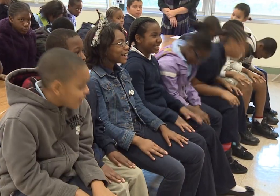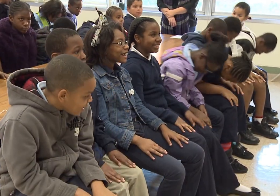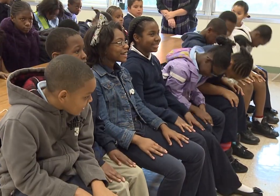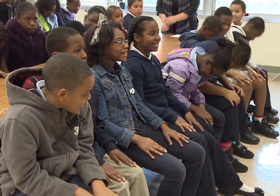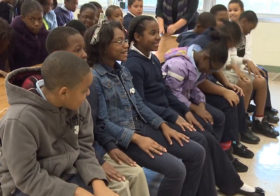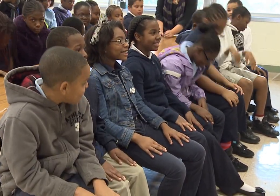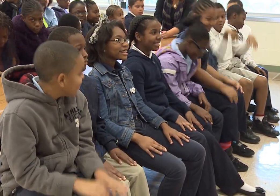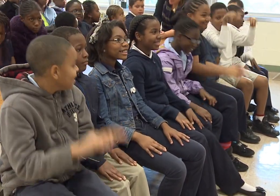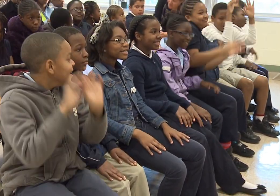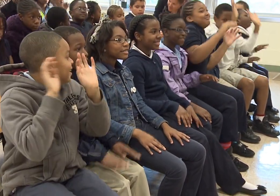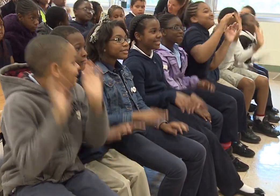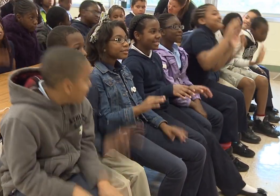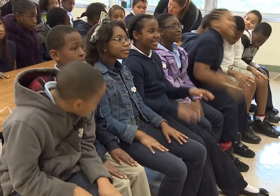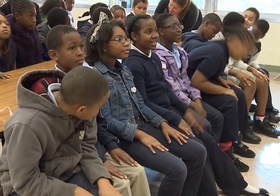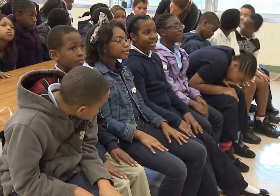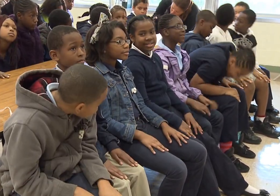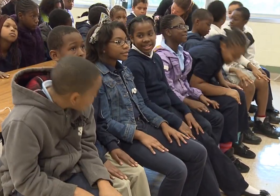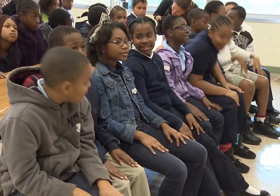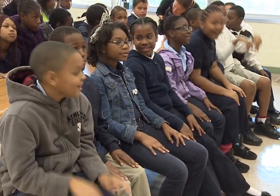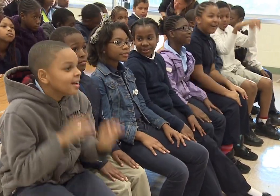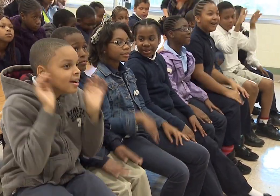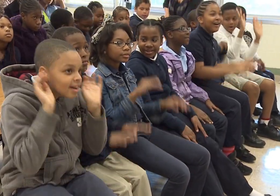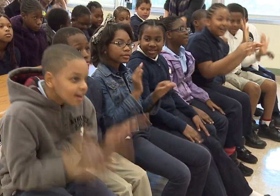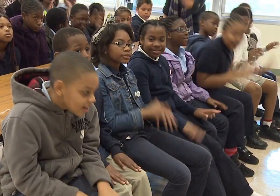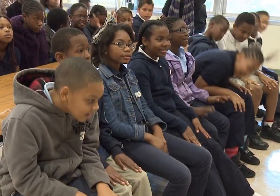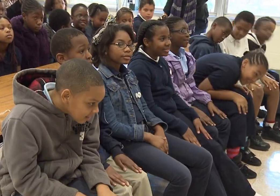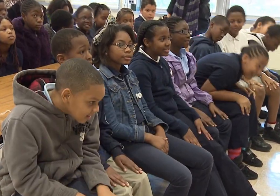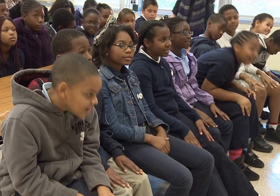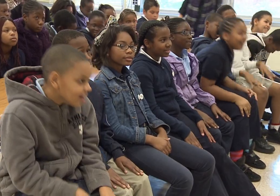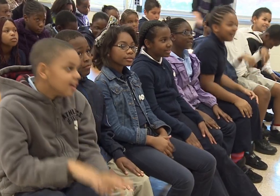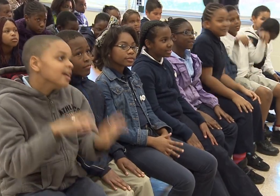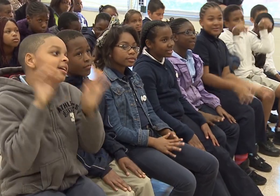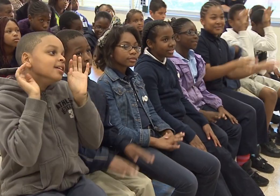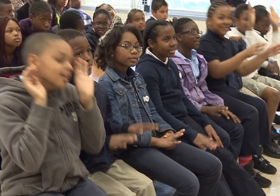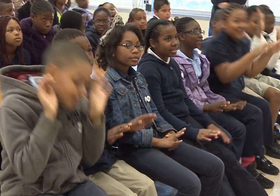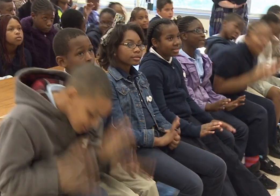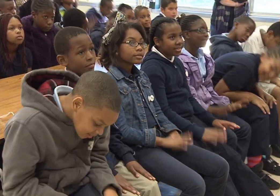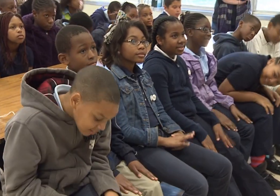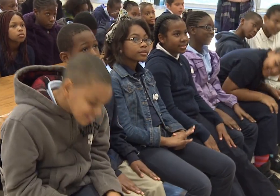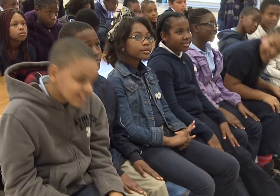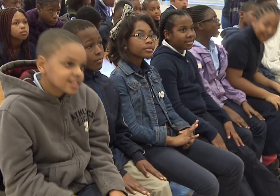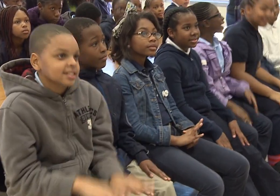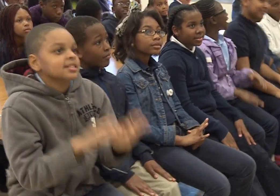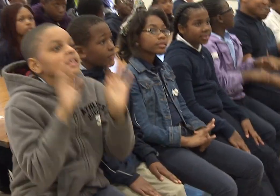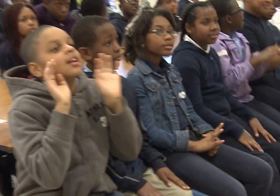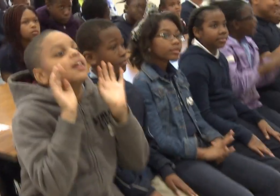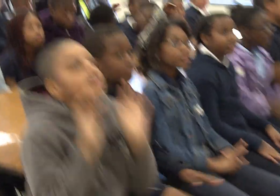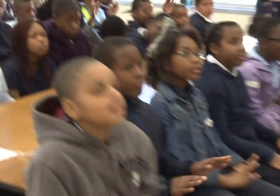Now let's say some kid comes up to you with his hands all bound up